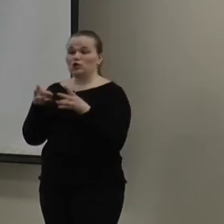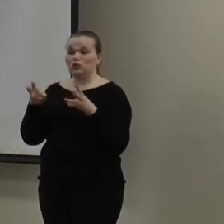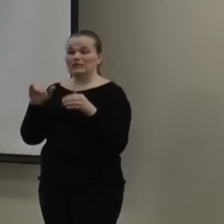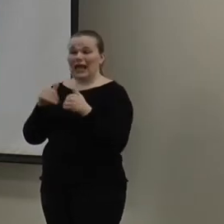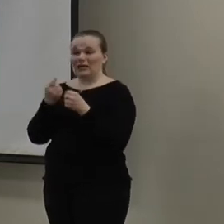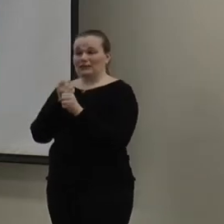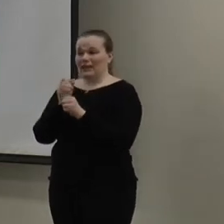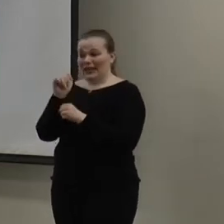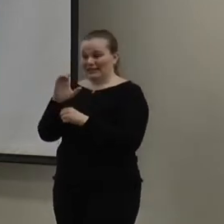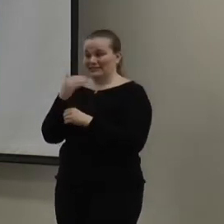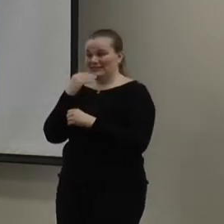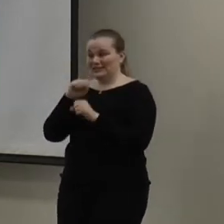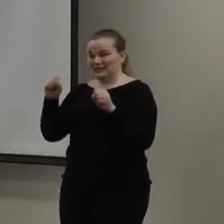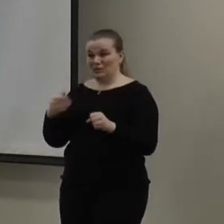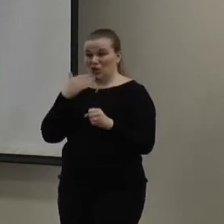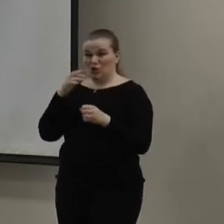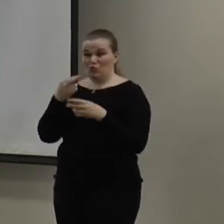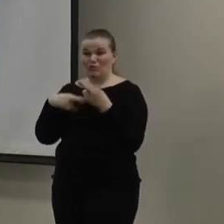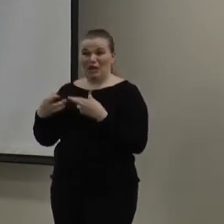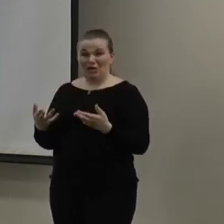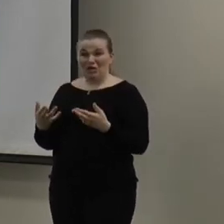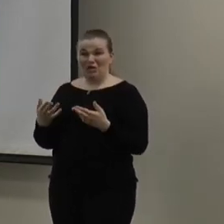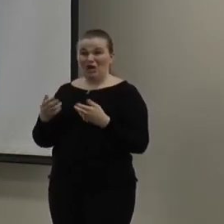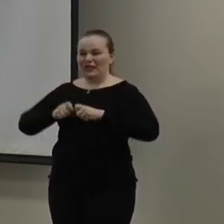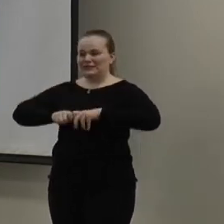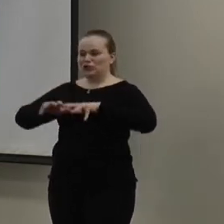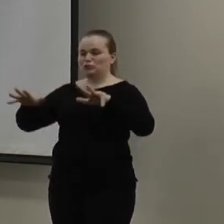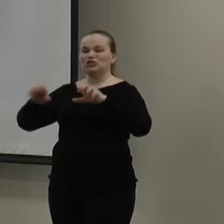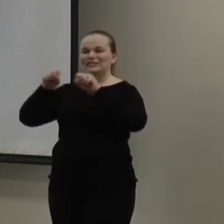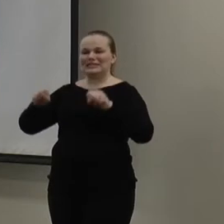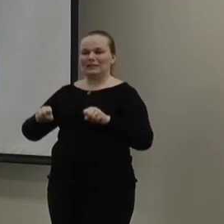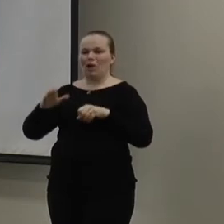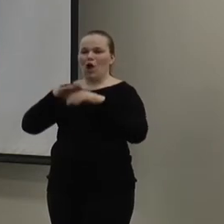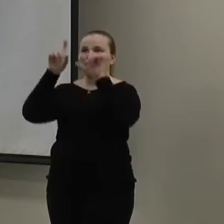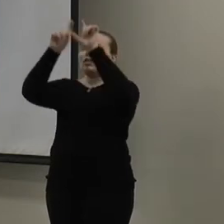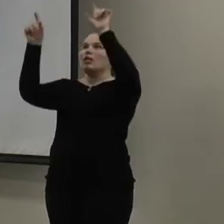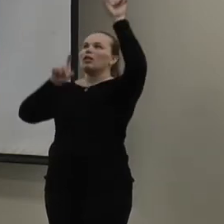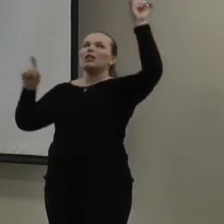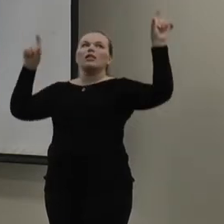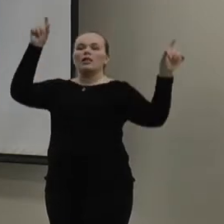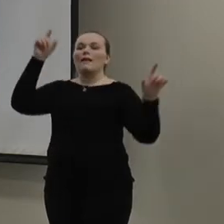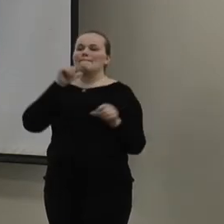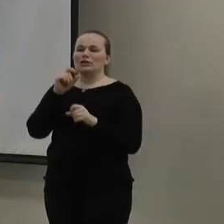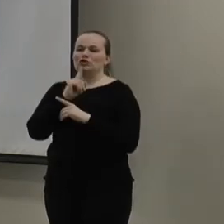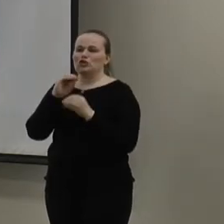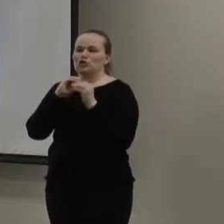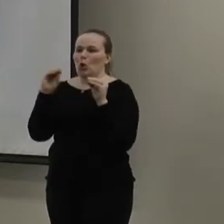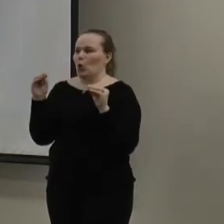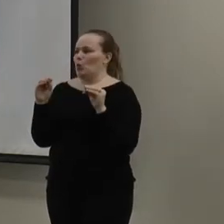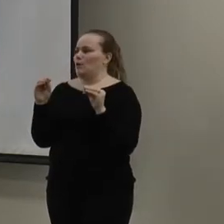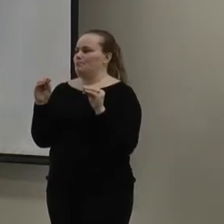HVAC system in good repair. The distribution system. Your ductwork. You want to make sure that there's no, basically, anything